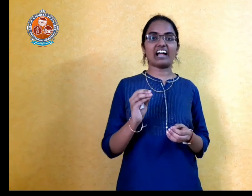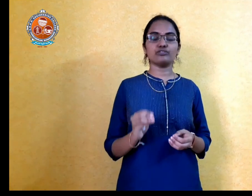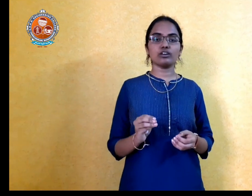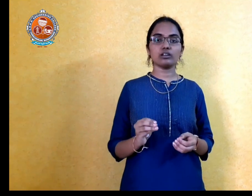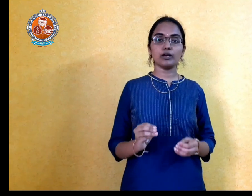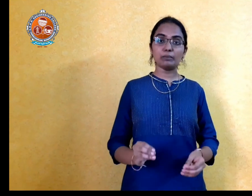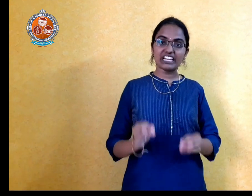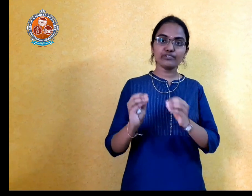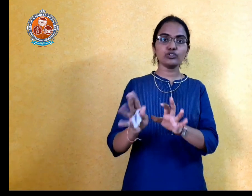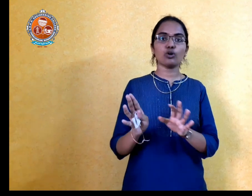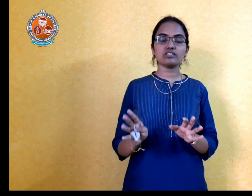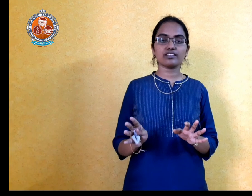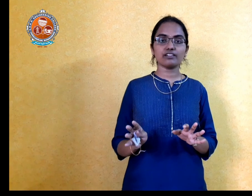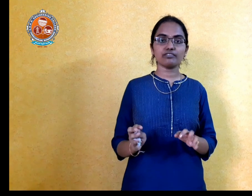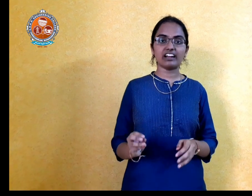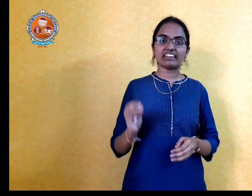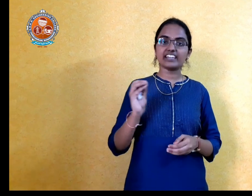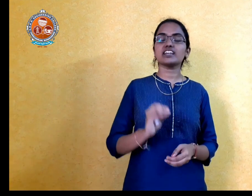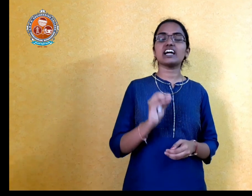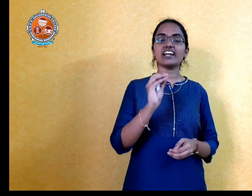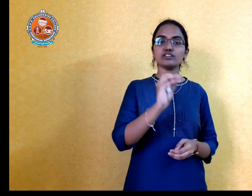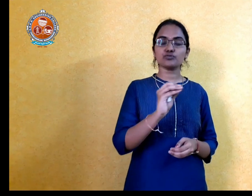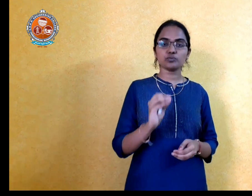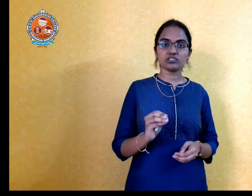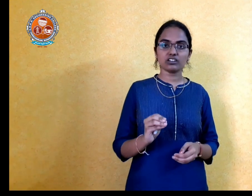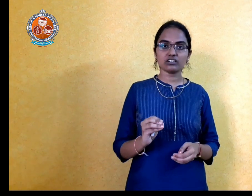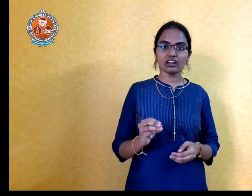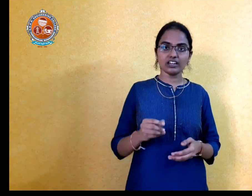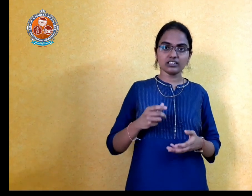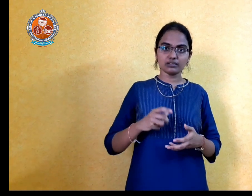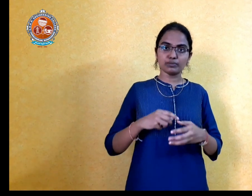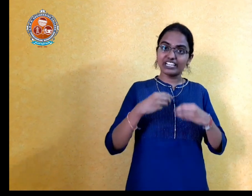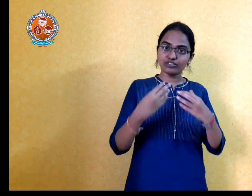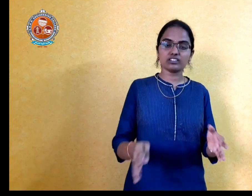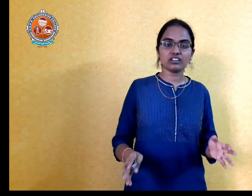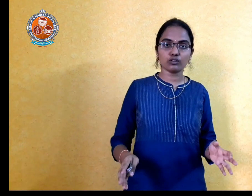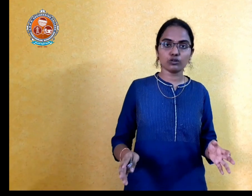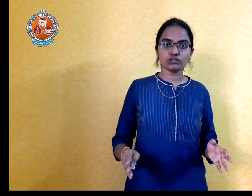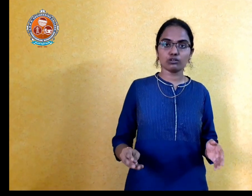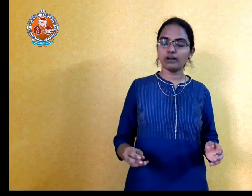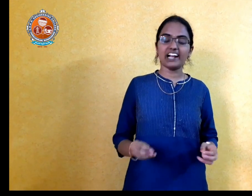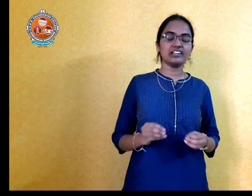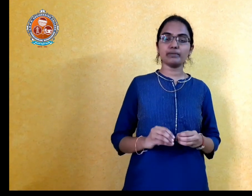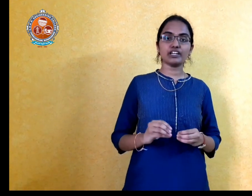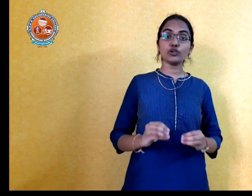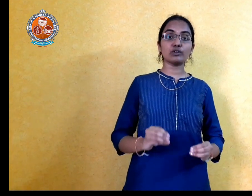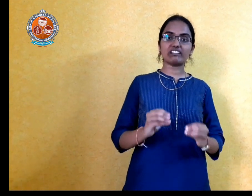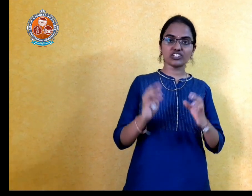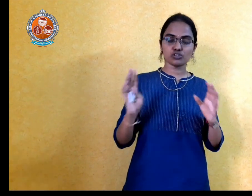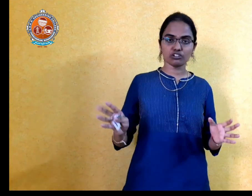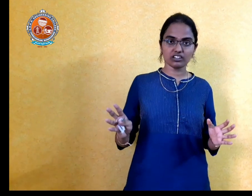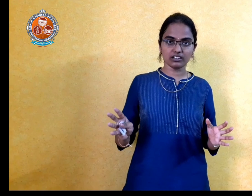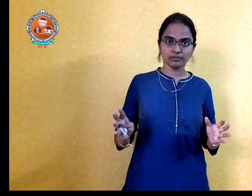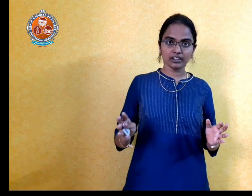believe in yourself take the guidance from sir and believe in sir also ultimately you will reach your goal